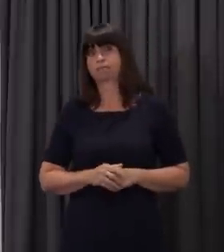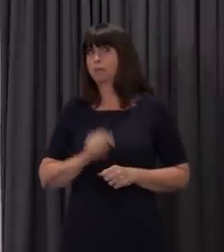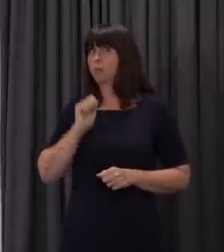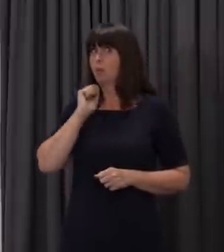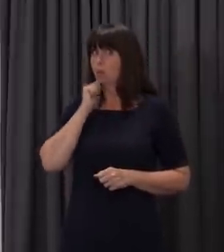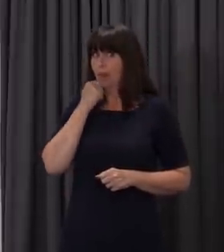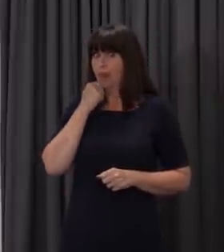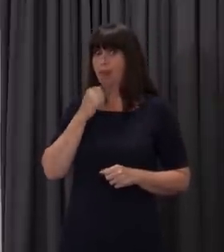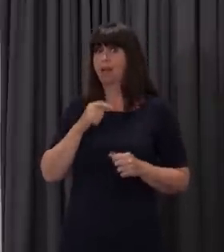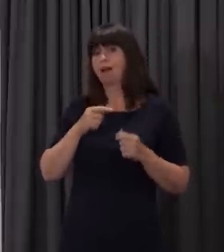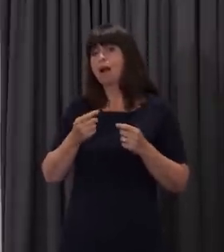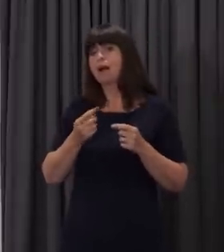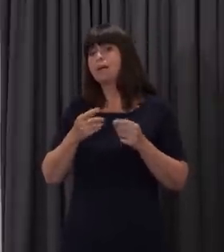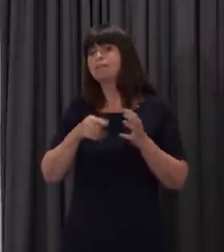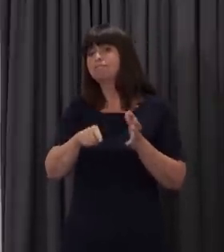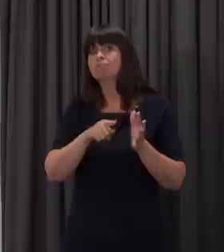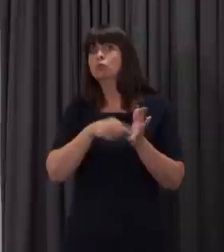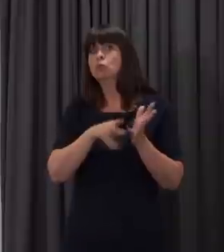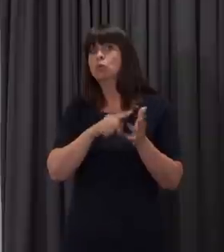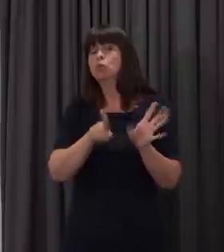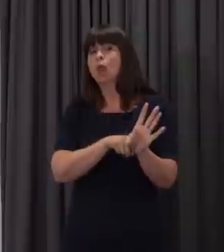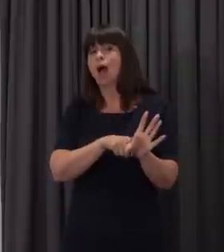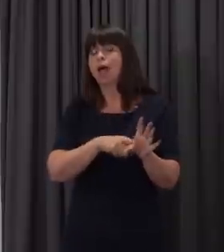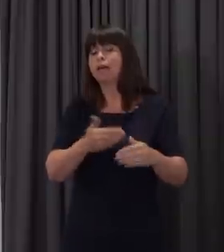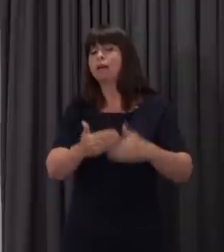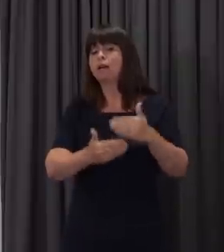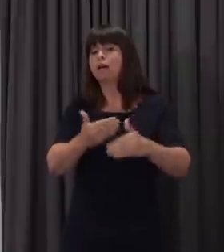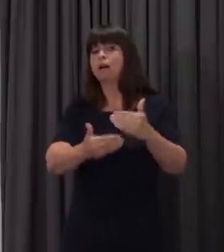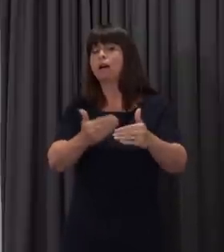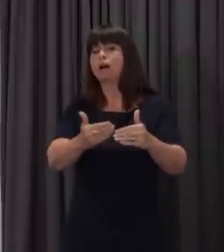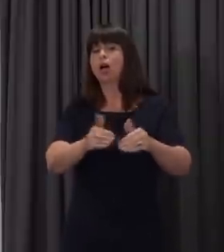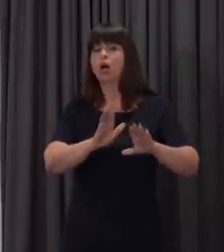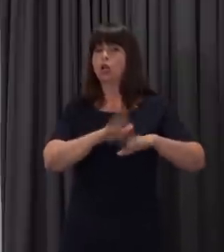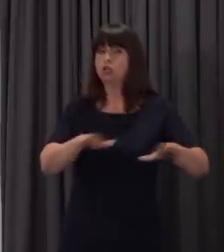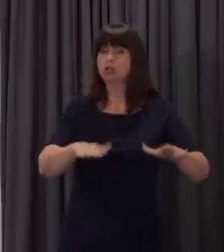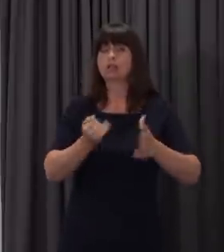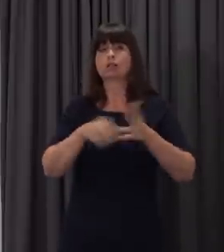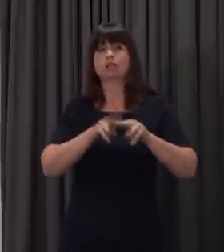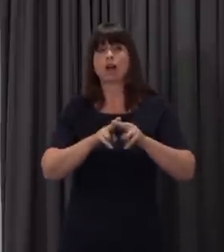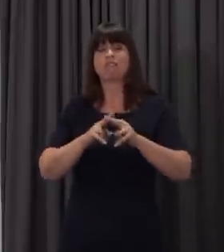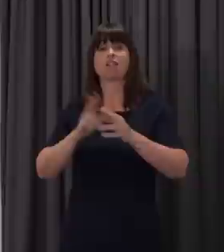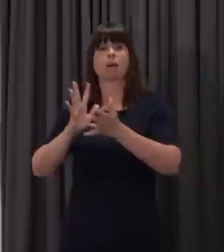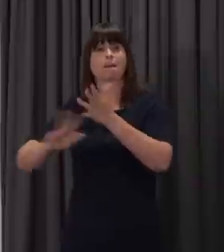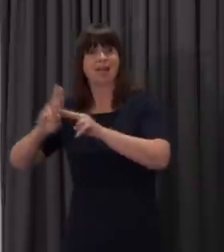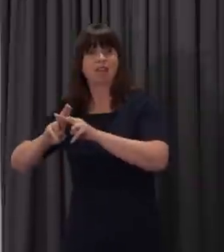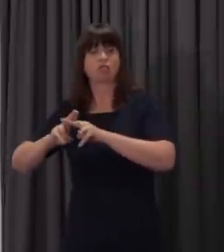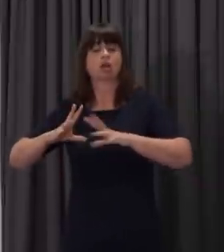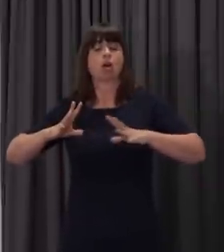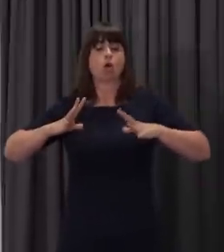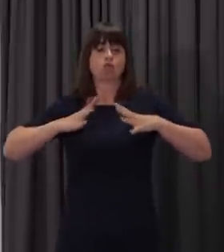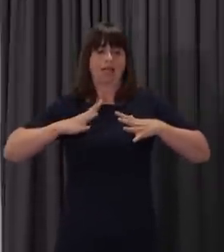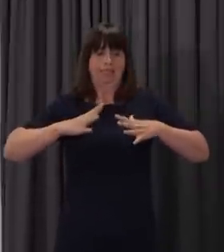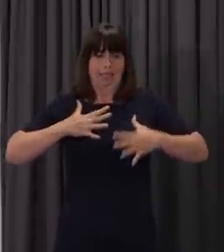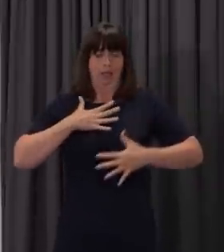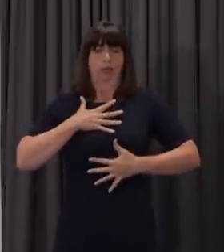will use the last weeks of the summer term to make sure that pupils, staff and parents are prepared mentally, emotionally and